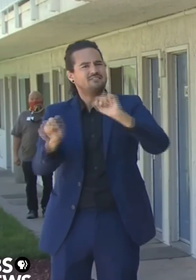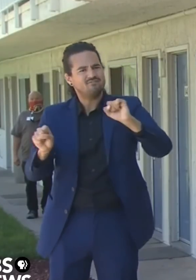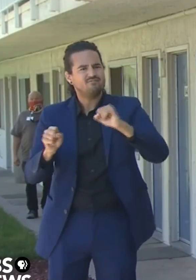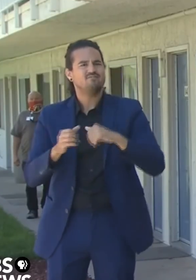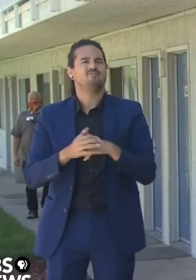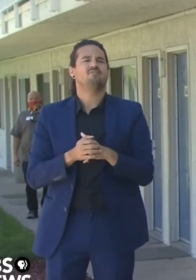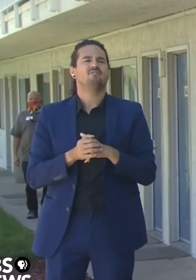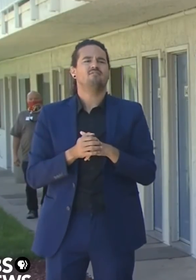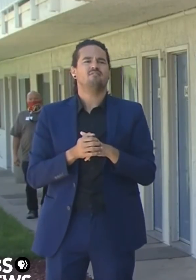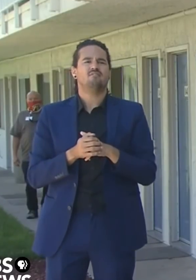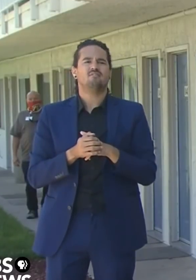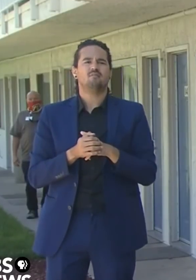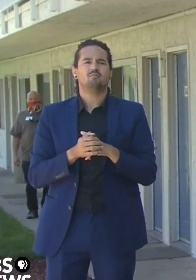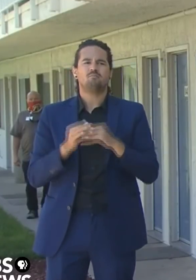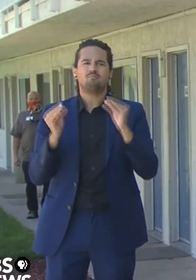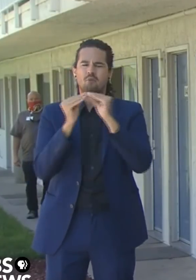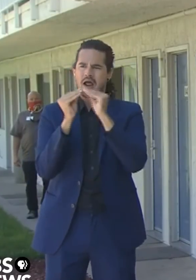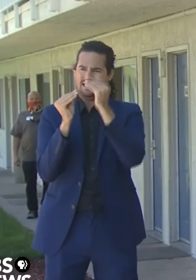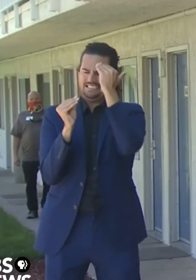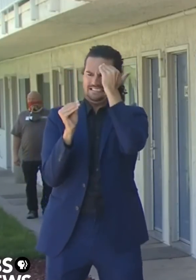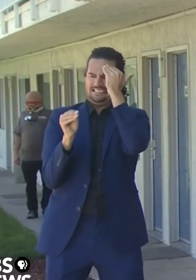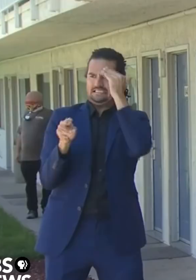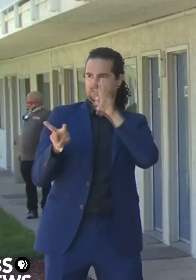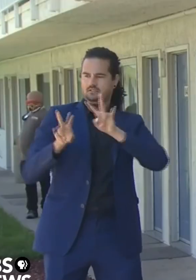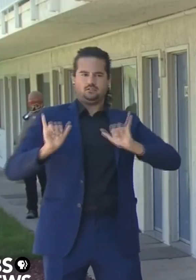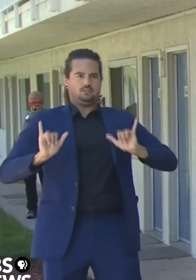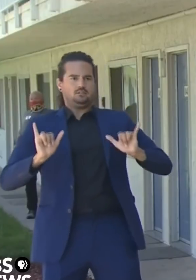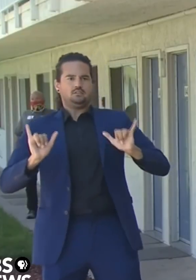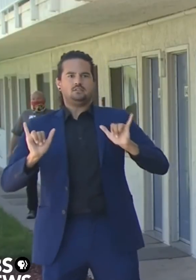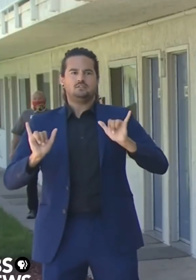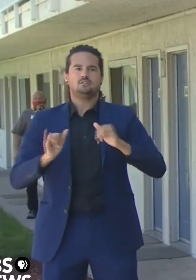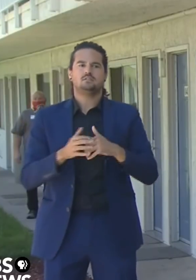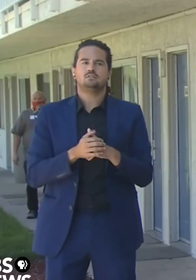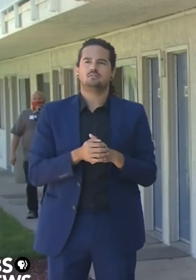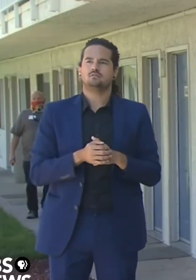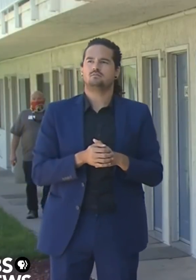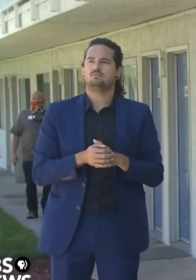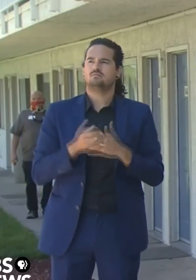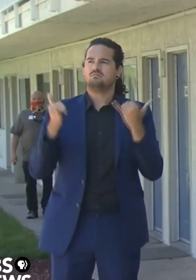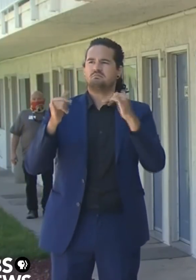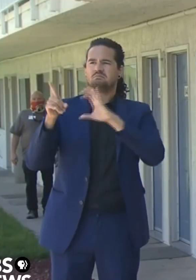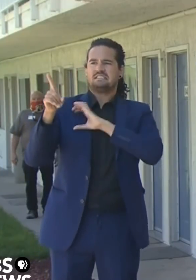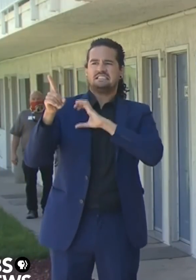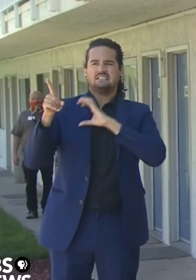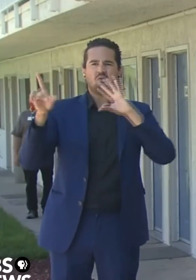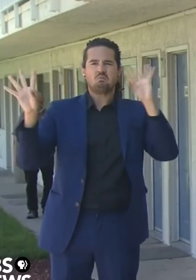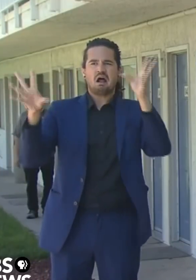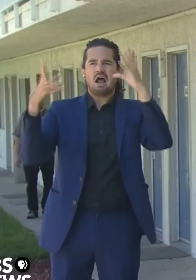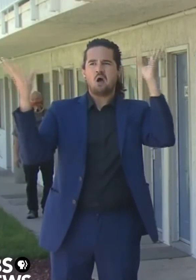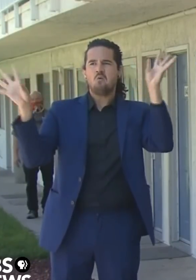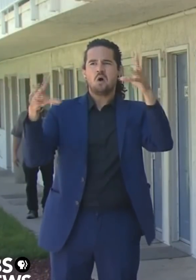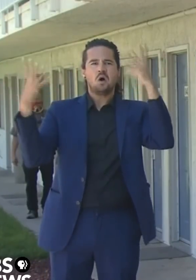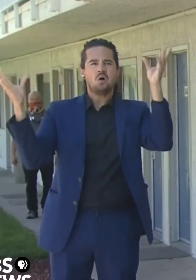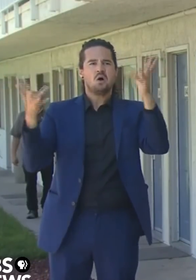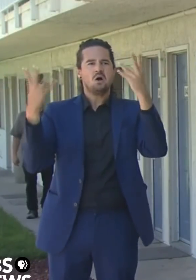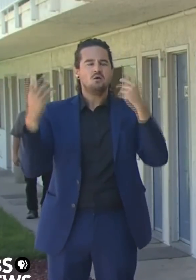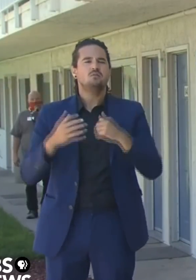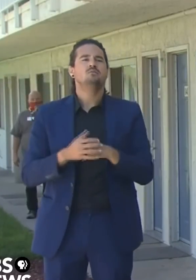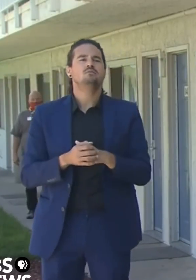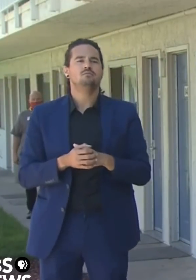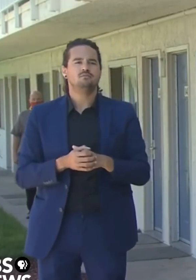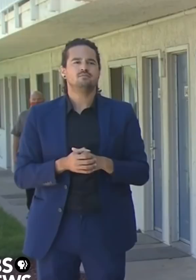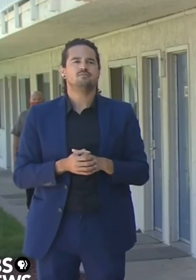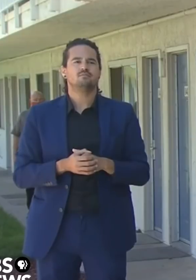relates to guidelines on fourth of July. So anticipate that will be coming tomorrow as well. So with that,